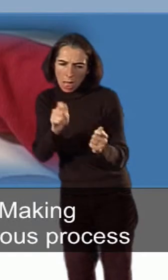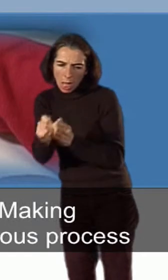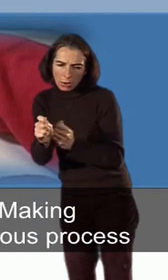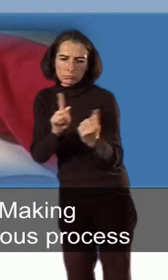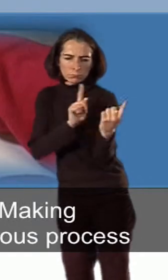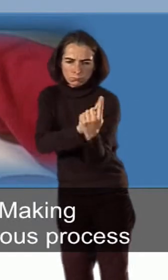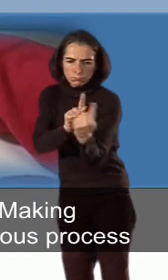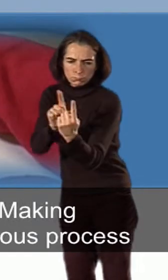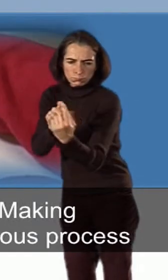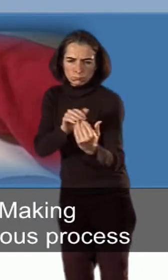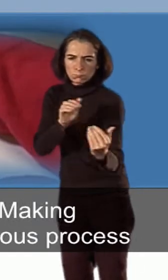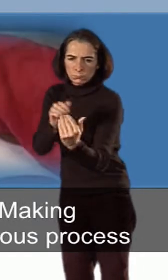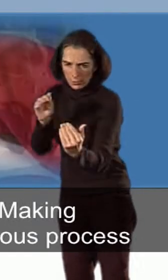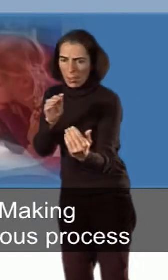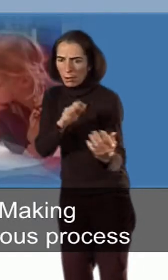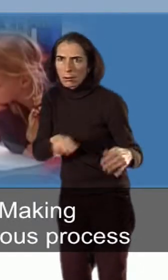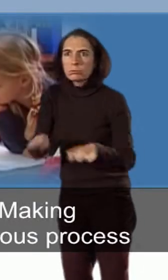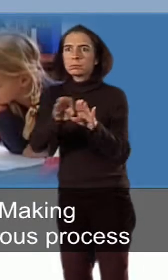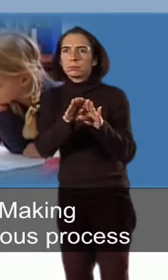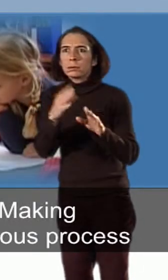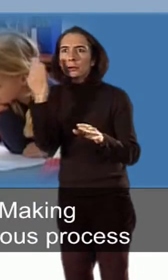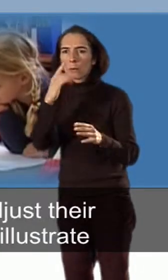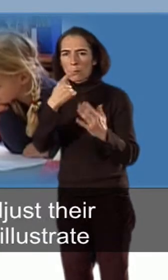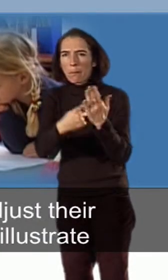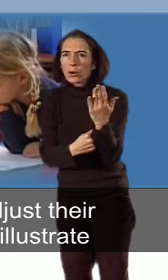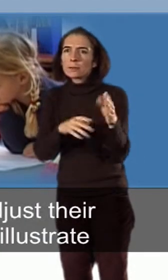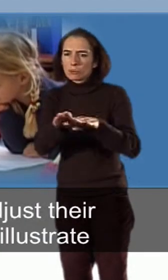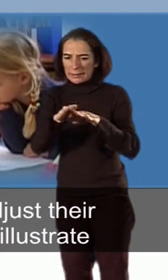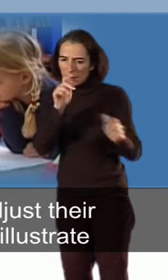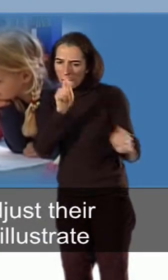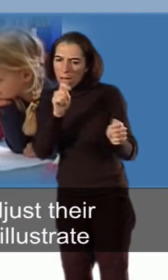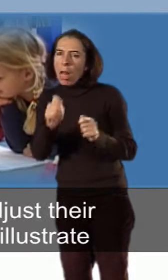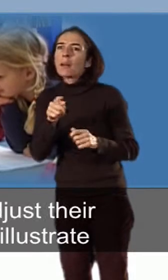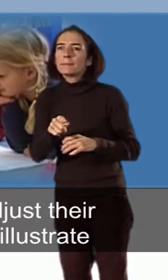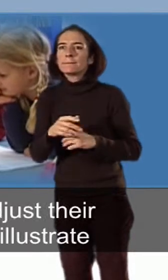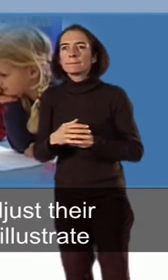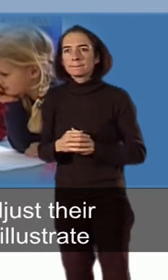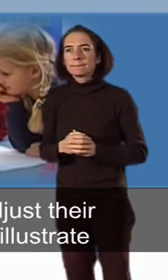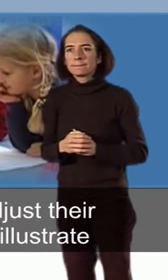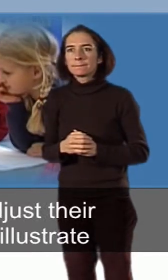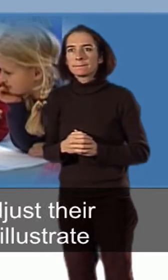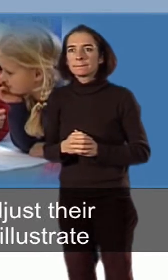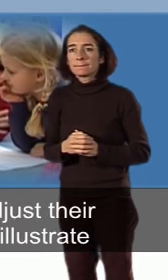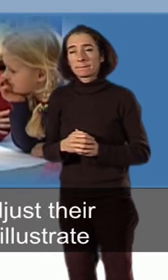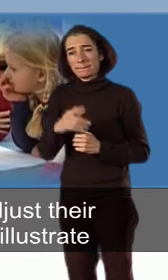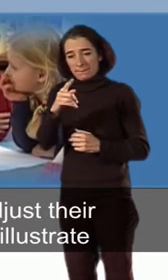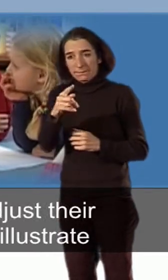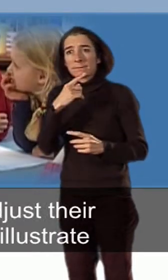Making reasonable adjustments is a continuous process and all three schools monitor and adjust their practices.